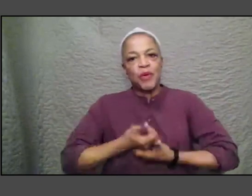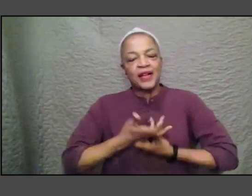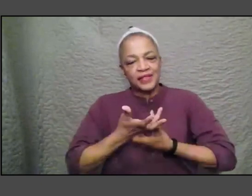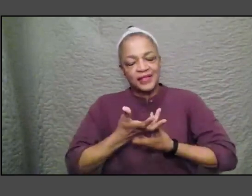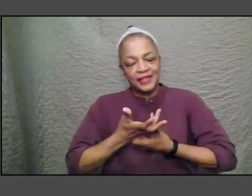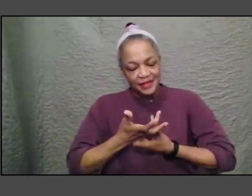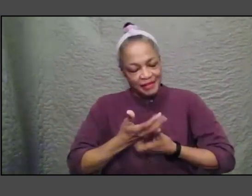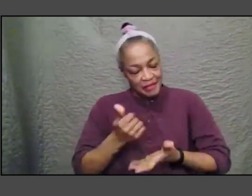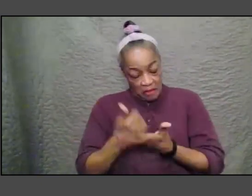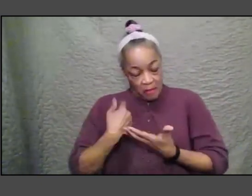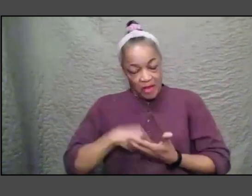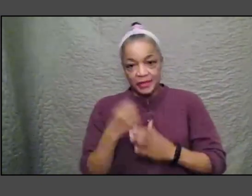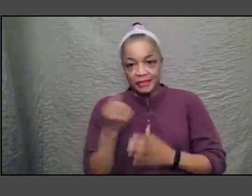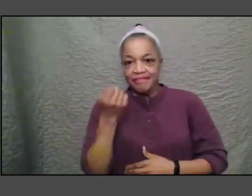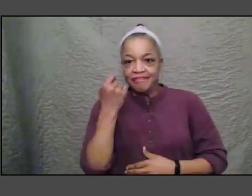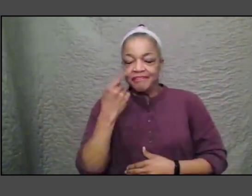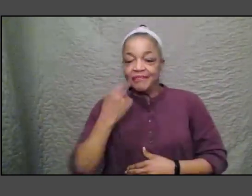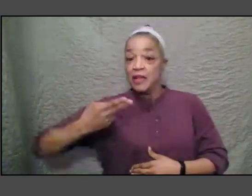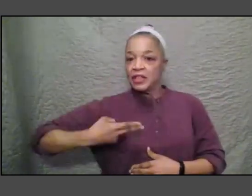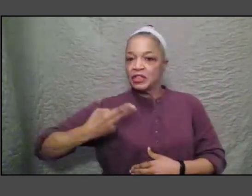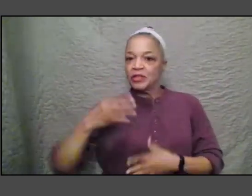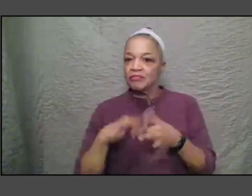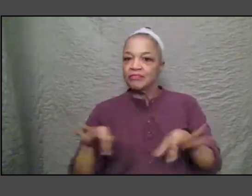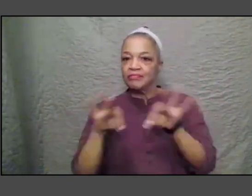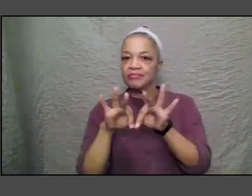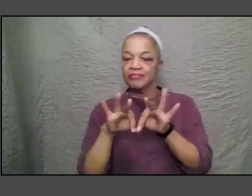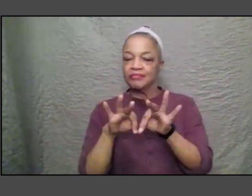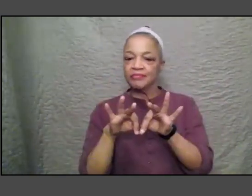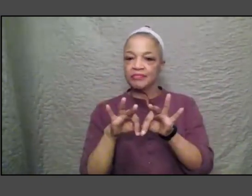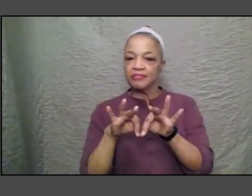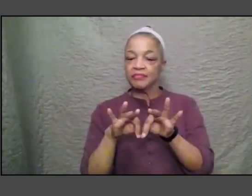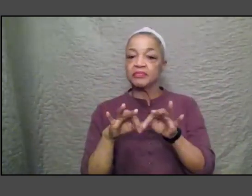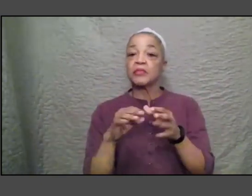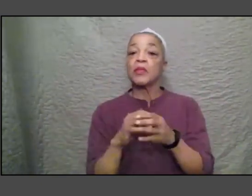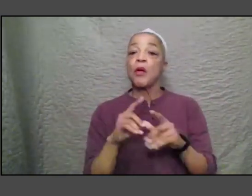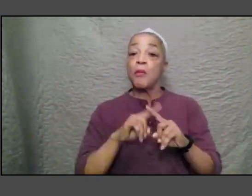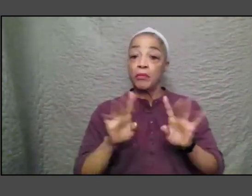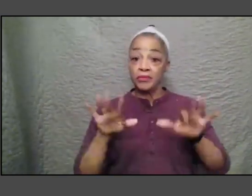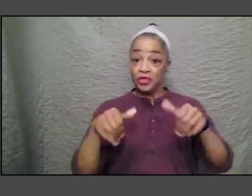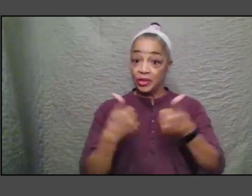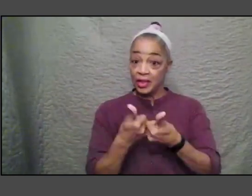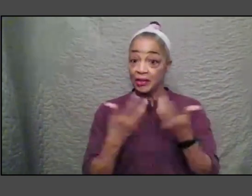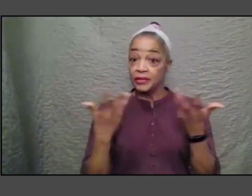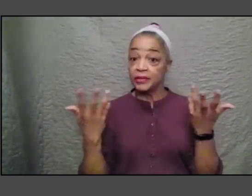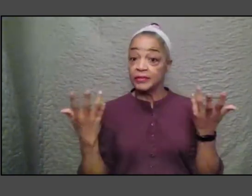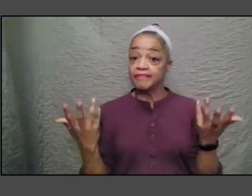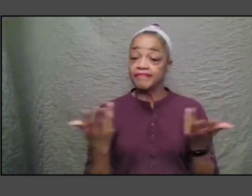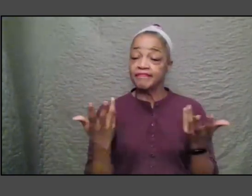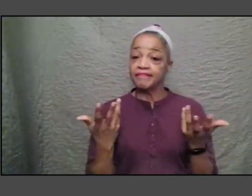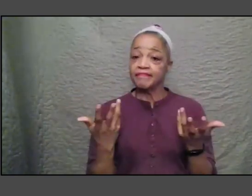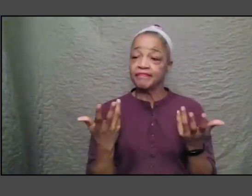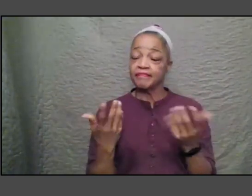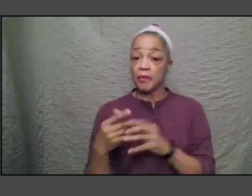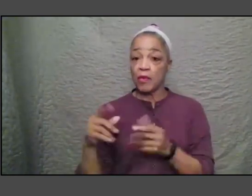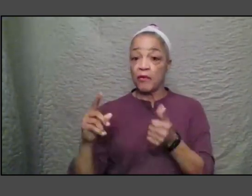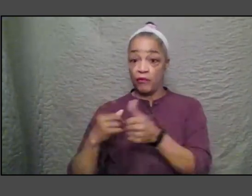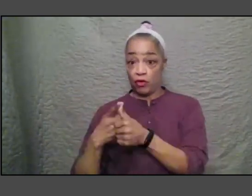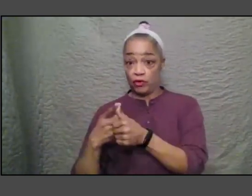of history but I do think that the challenge is um one recognizing that history is